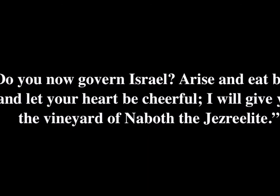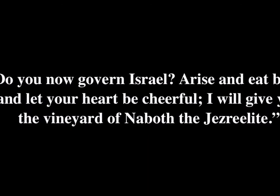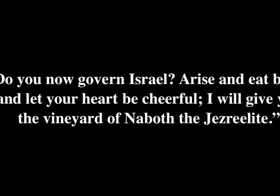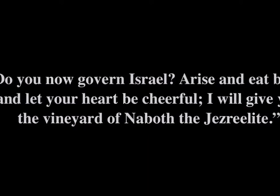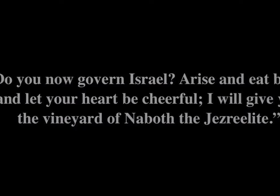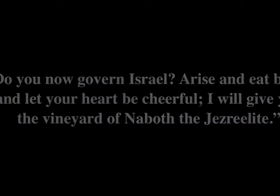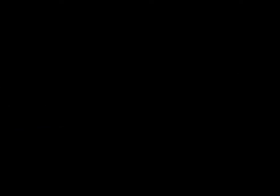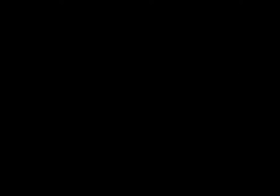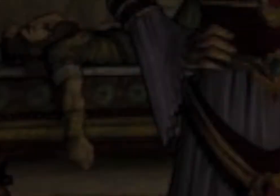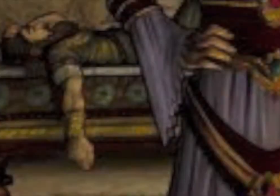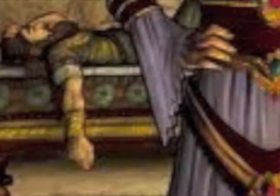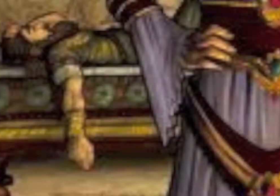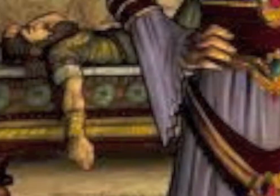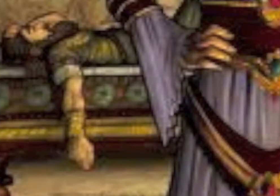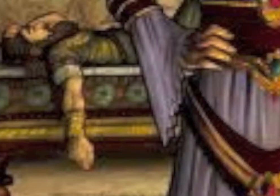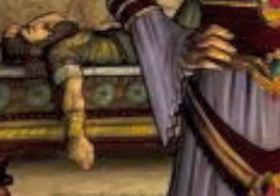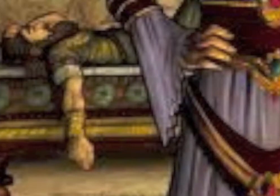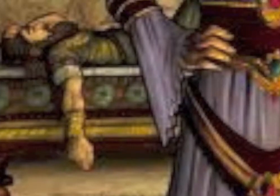will give you the vineyard of Naboth the Jezreelite.